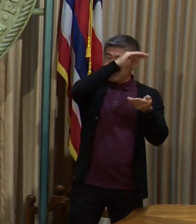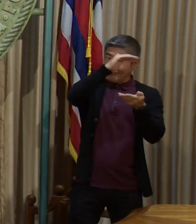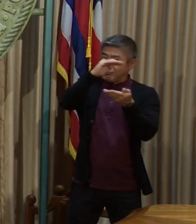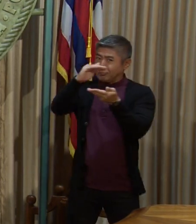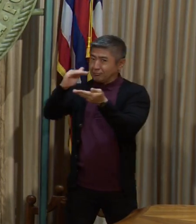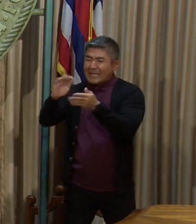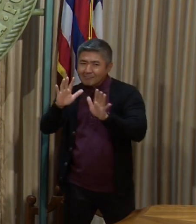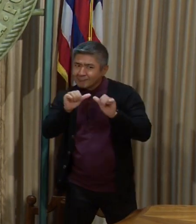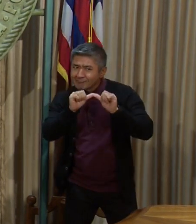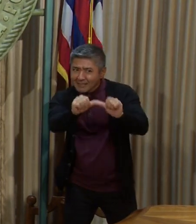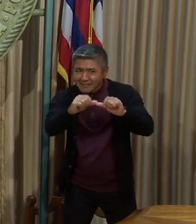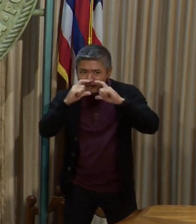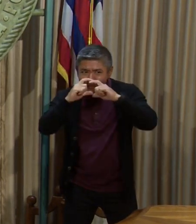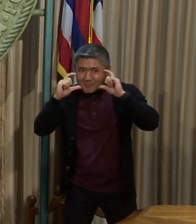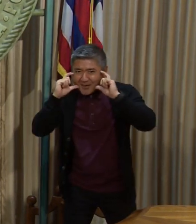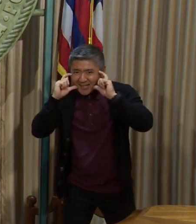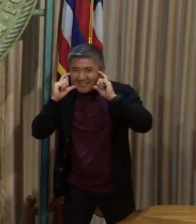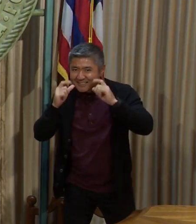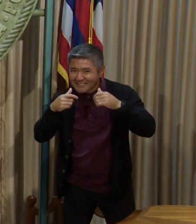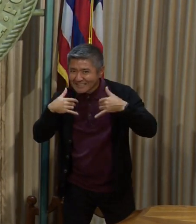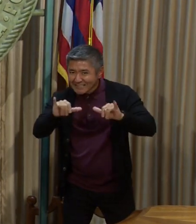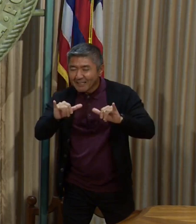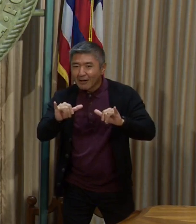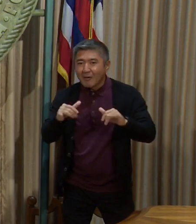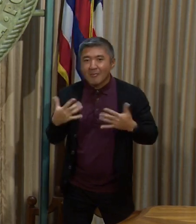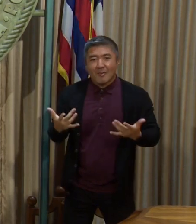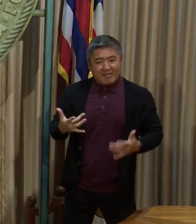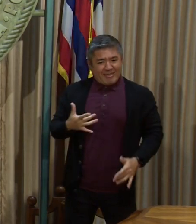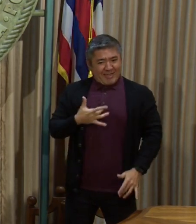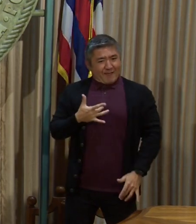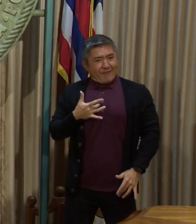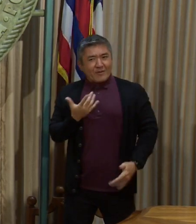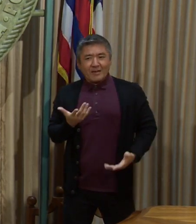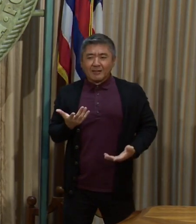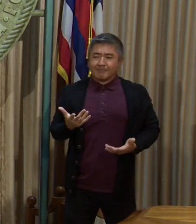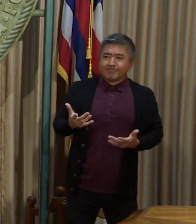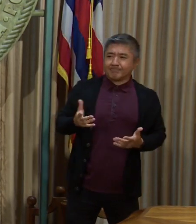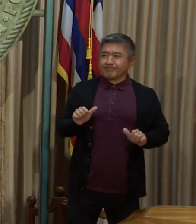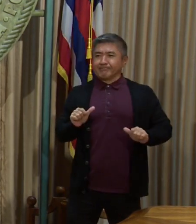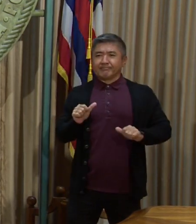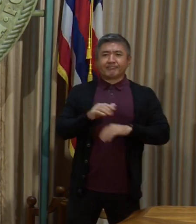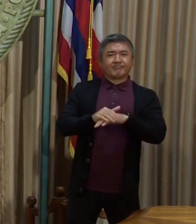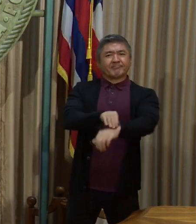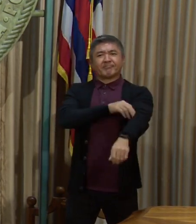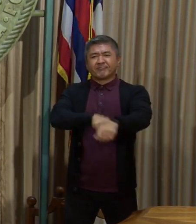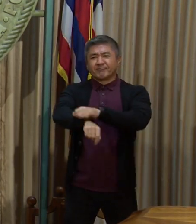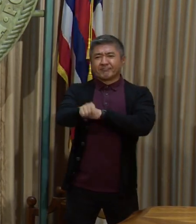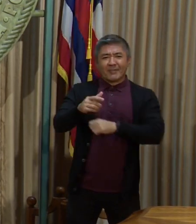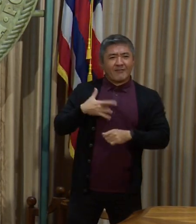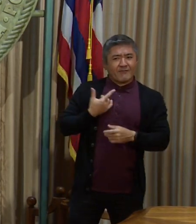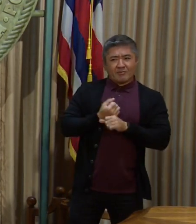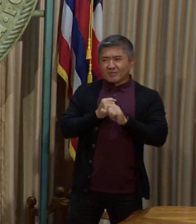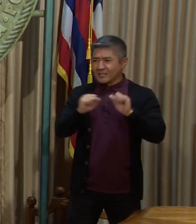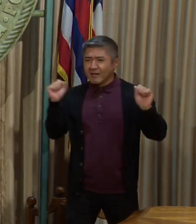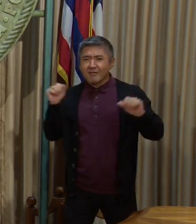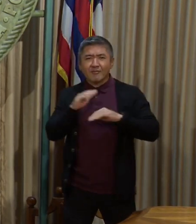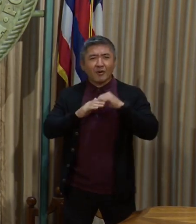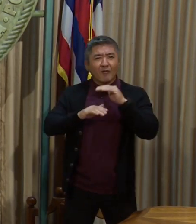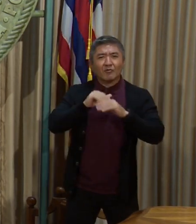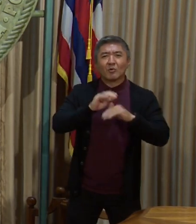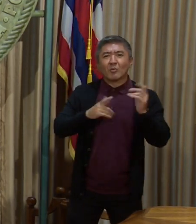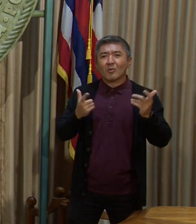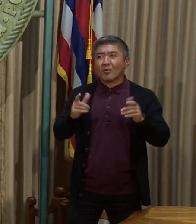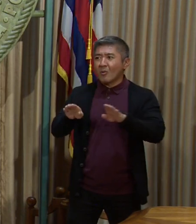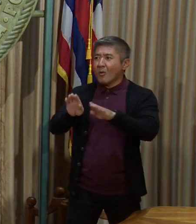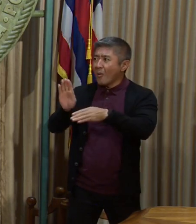masks. But the energy is to be able to be safer and to get back out there, whether it's opening our businesses or traveling. And